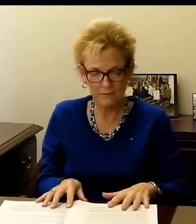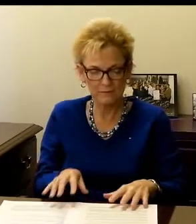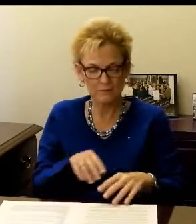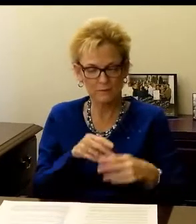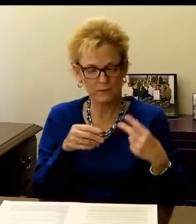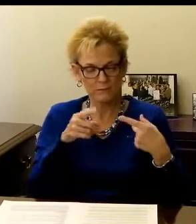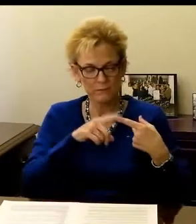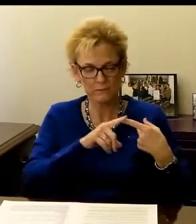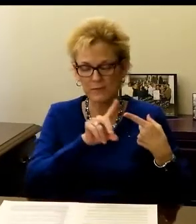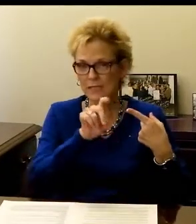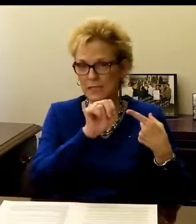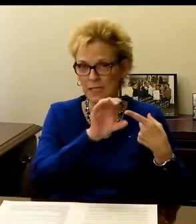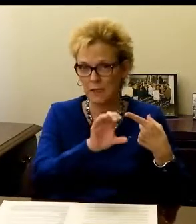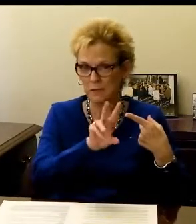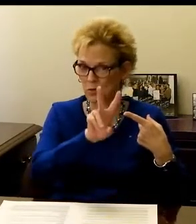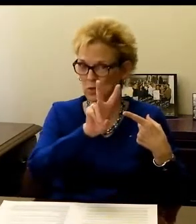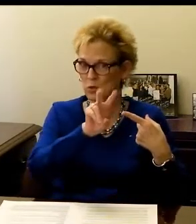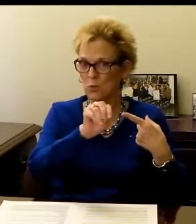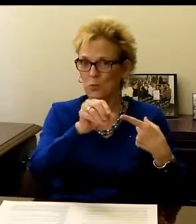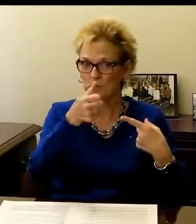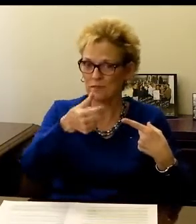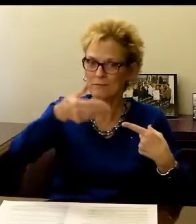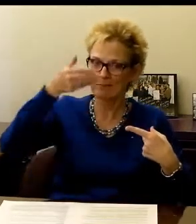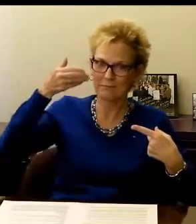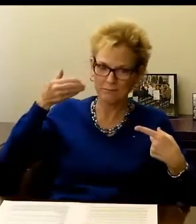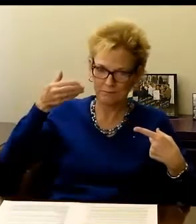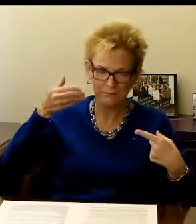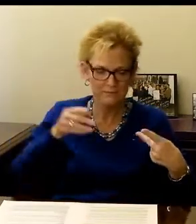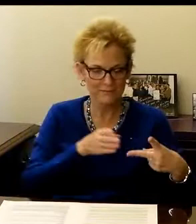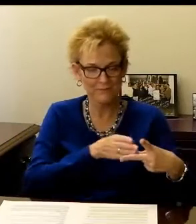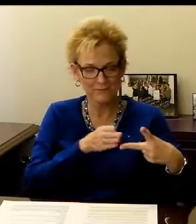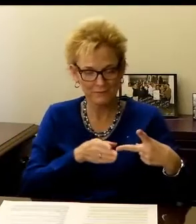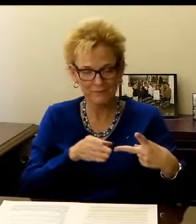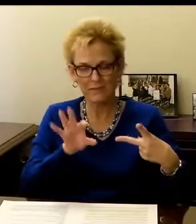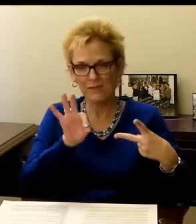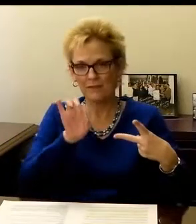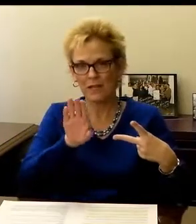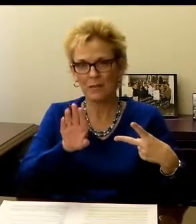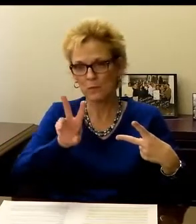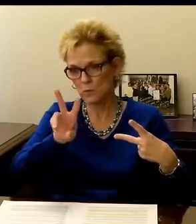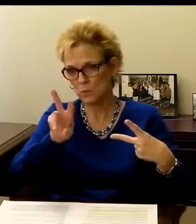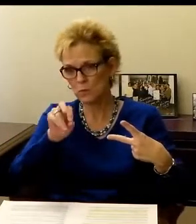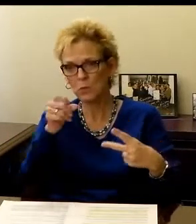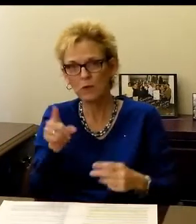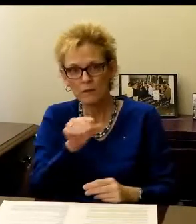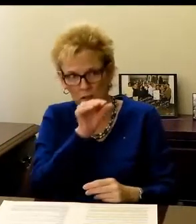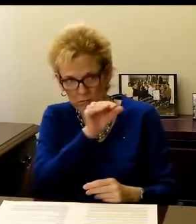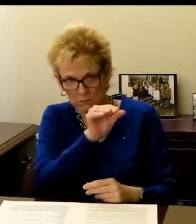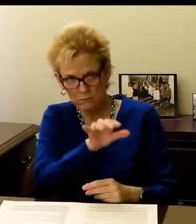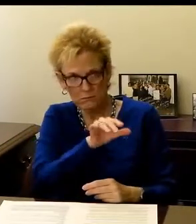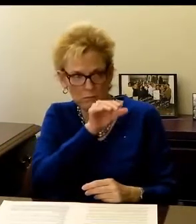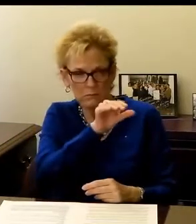The two dates are December 2010 and February 2011.